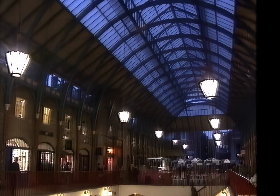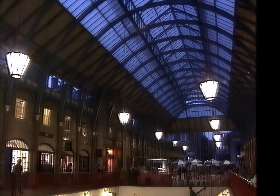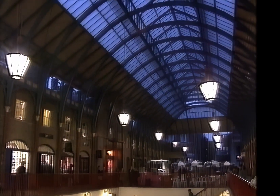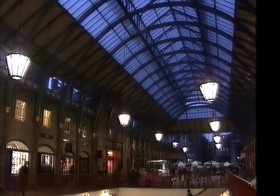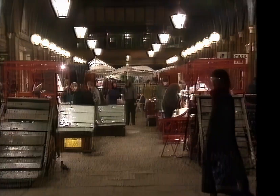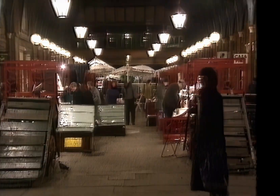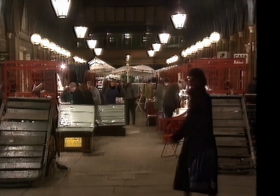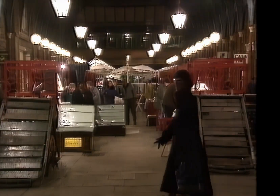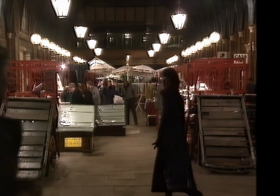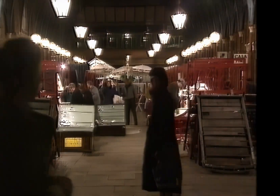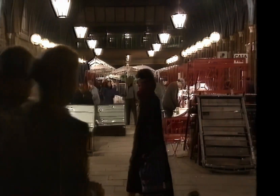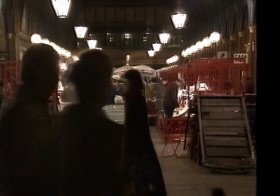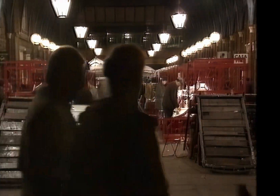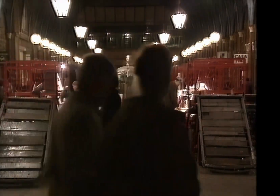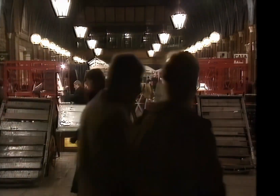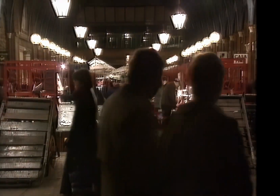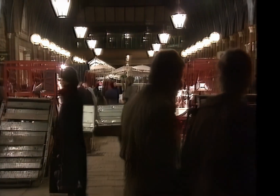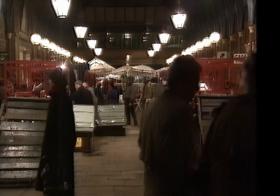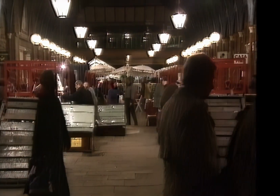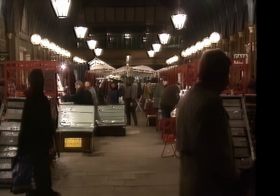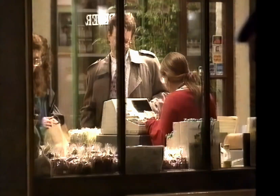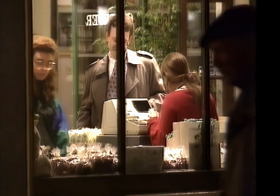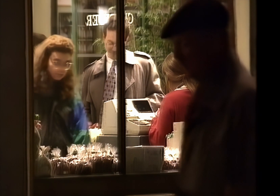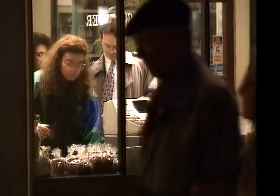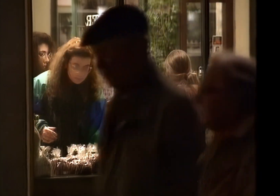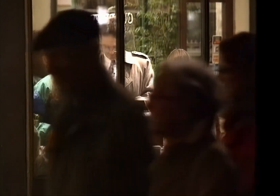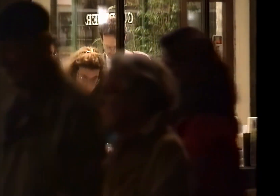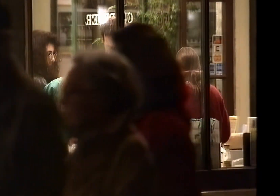She loves you, and you know you should be glad